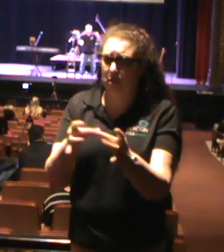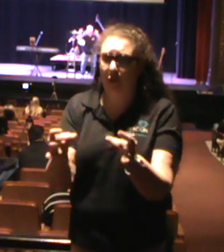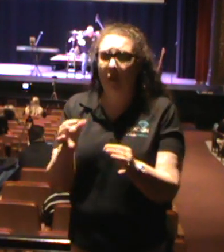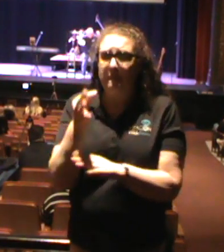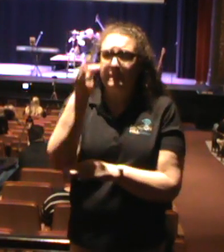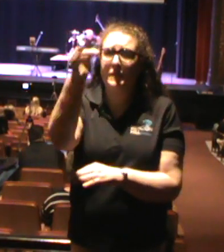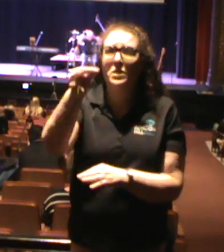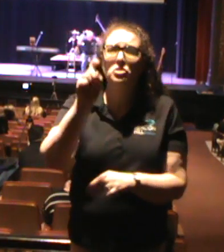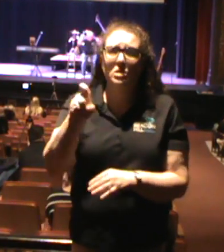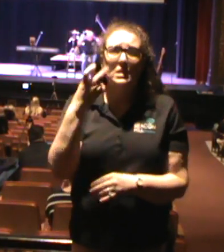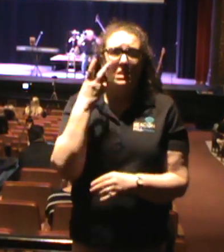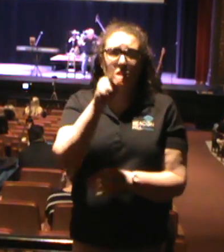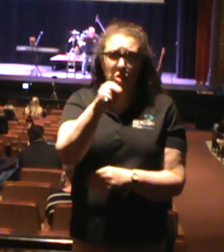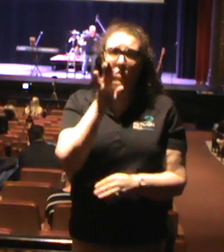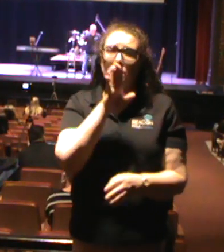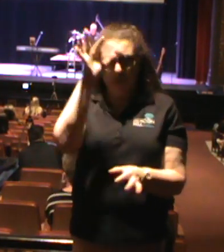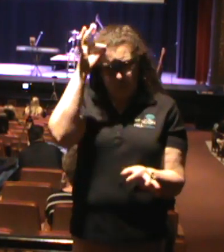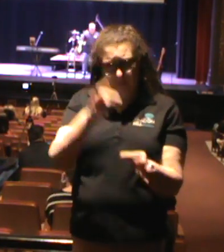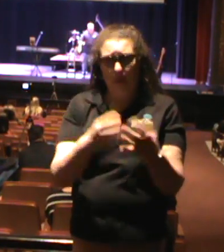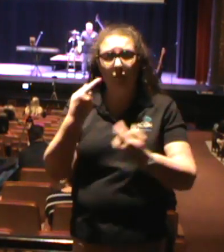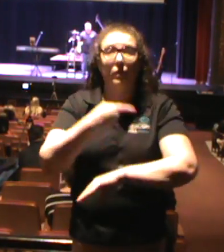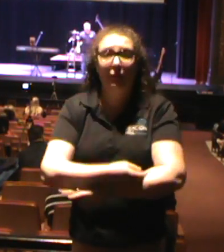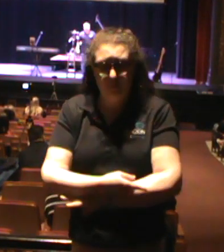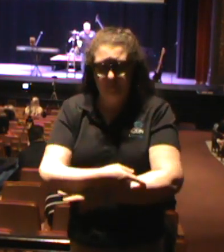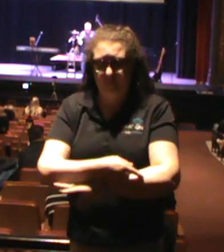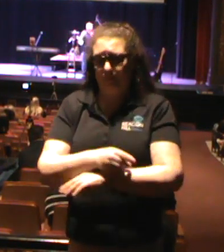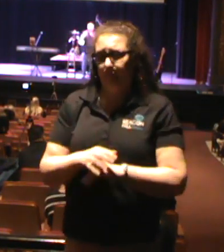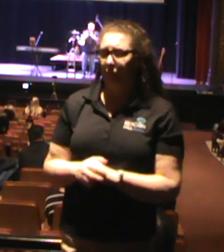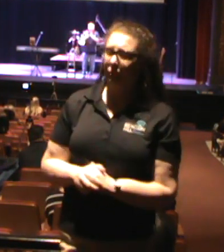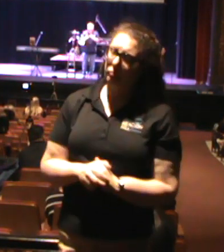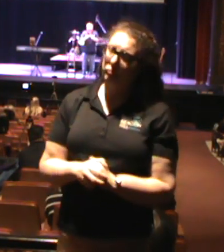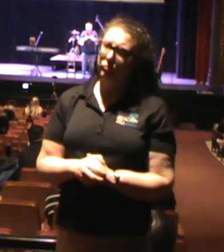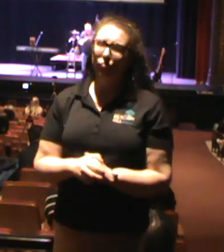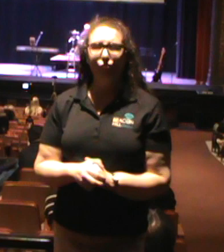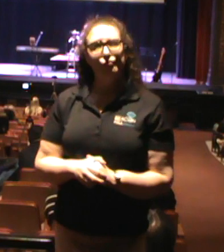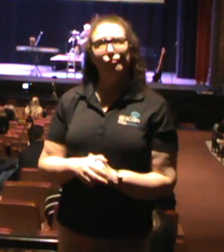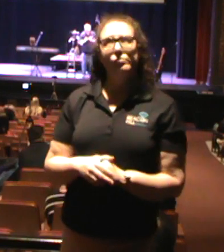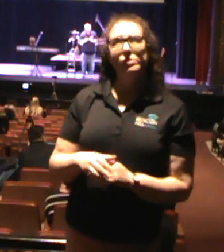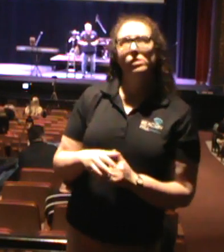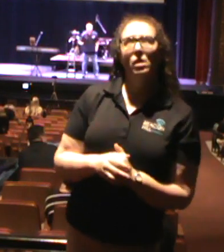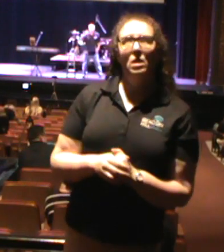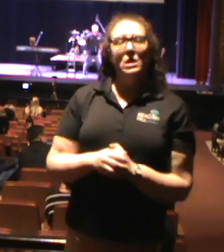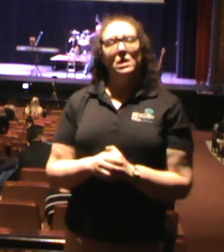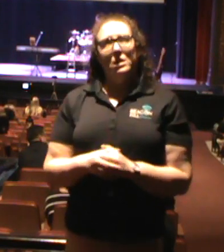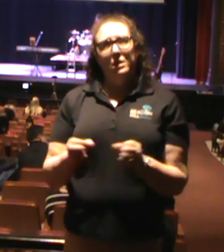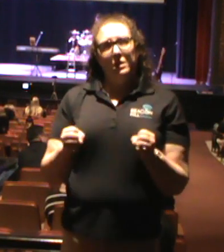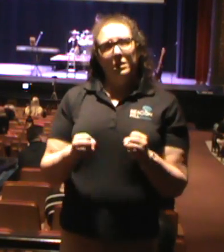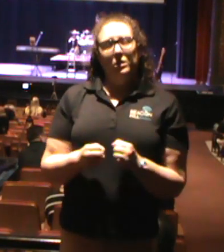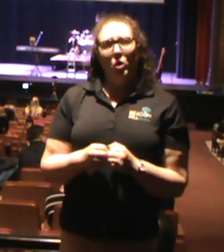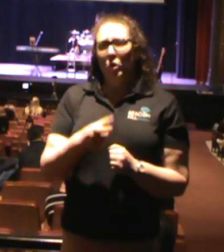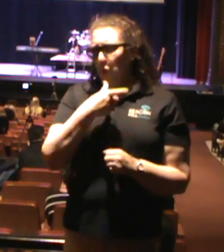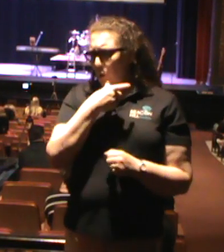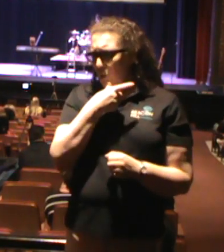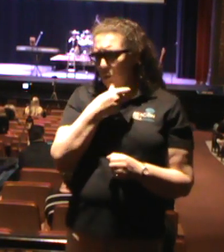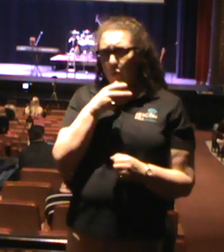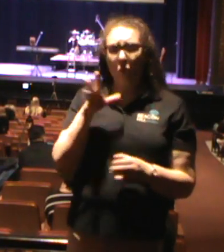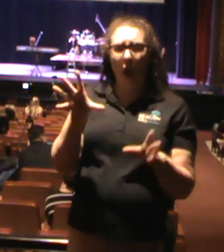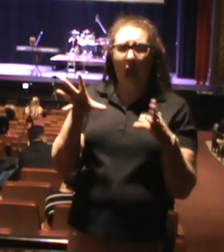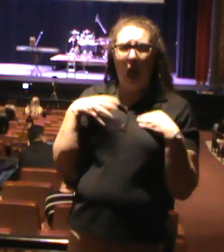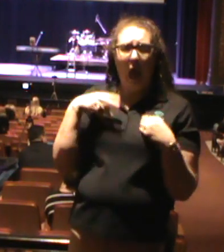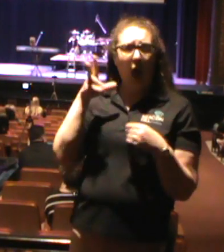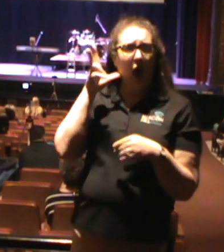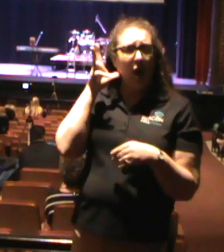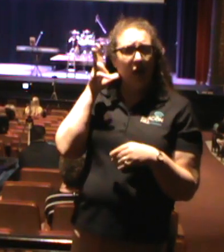needs to see you being faithful today. See, the crazy thing about Antipas, who in here has ever heard about